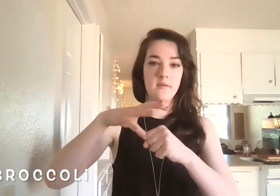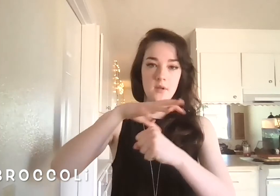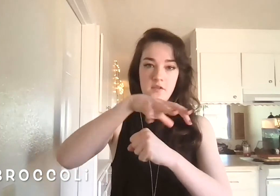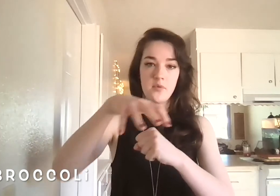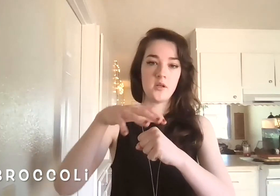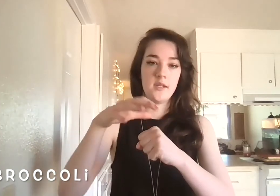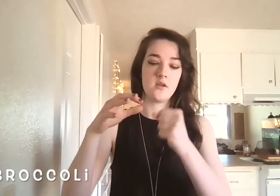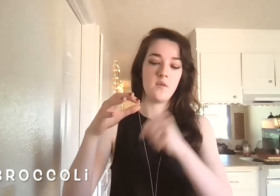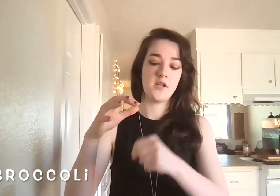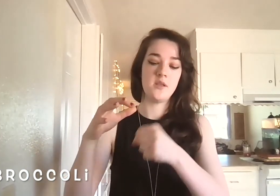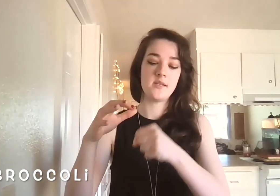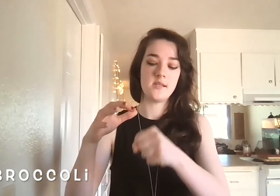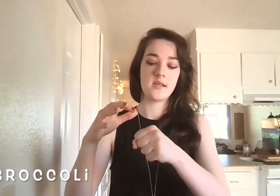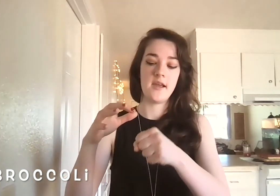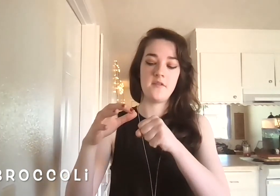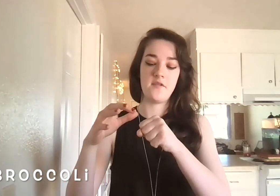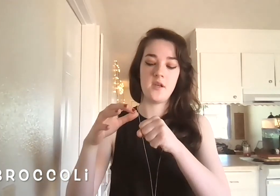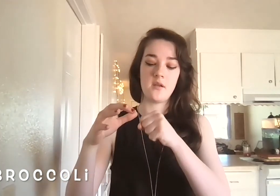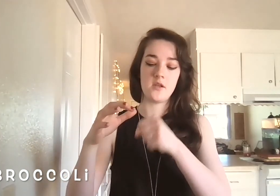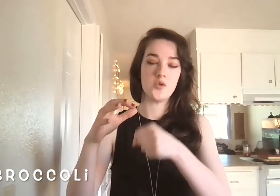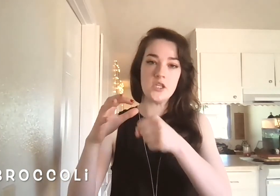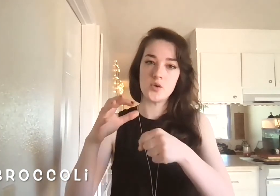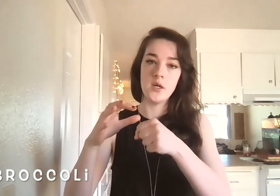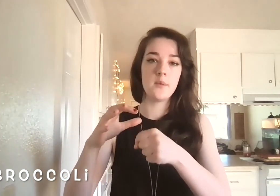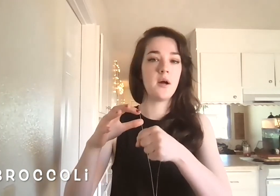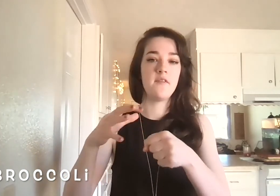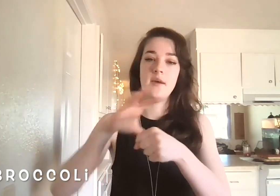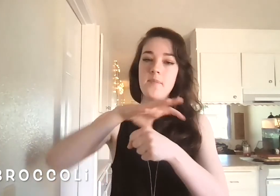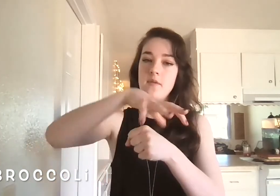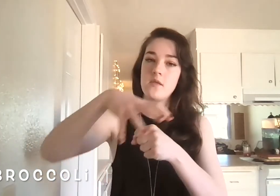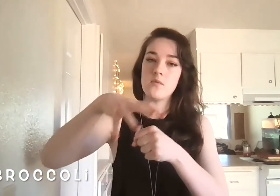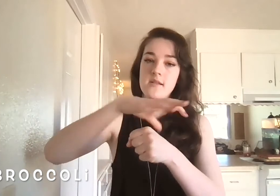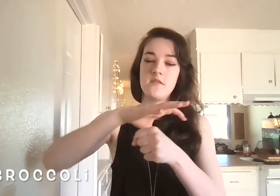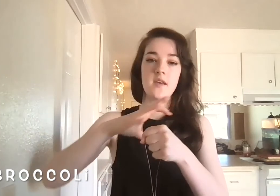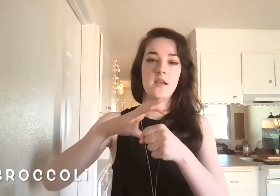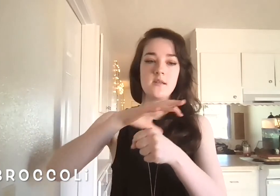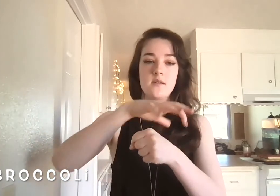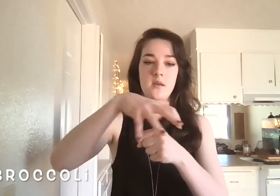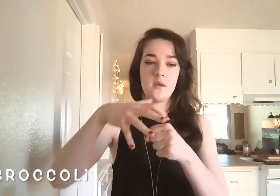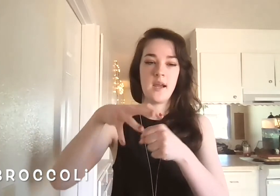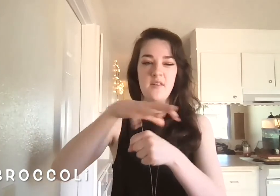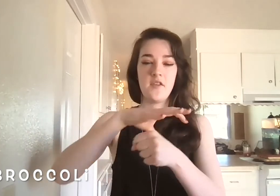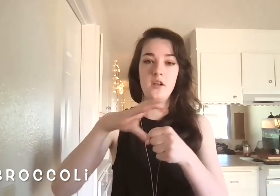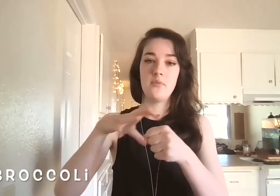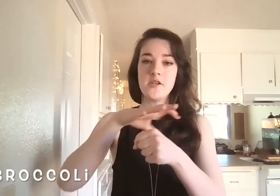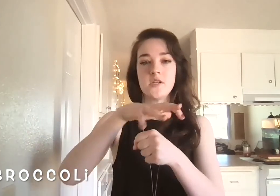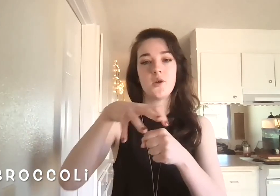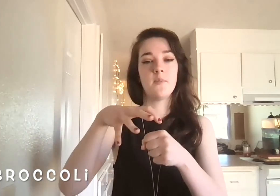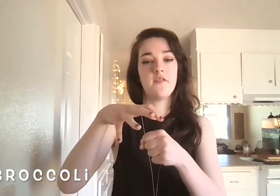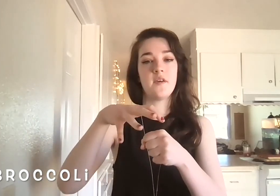of the broccoli. So if you imagine this is kind of the tree trunk part of it and then the rest of it is the kind of like the little branches that come off of it.